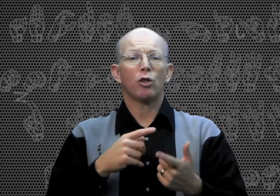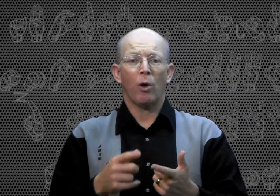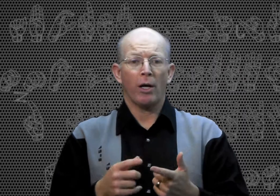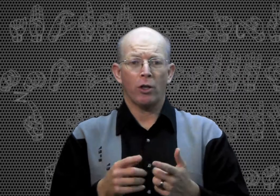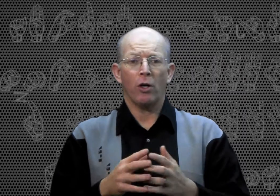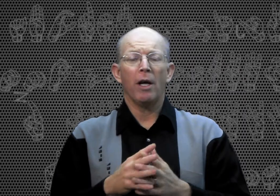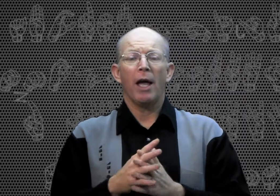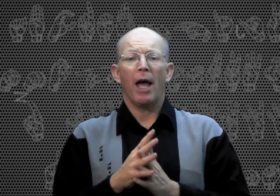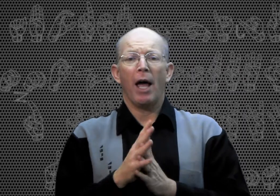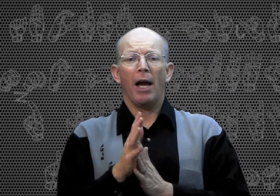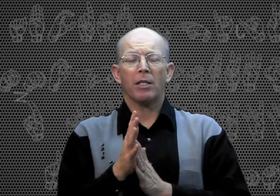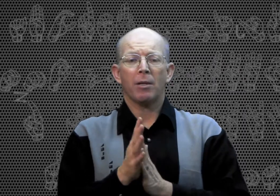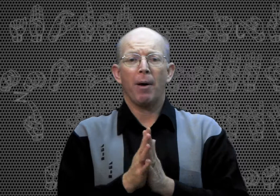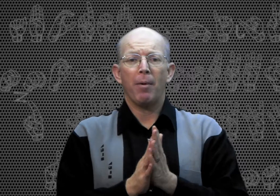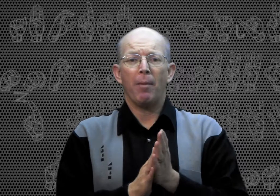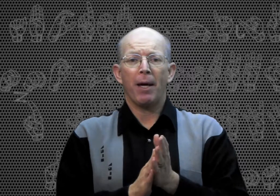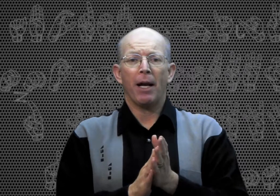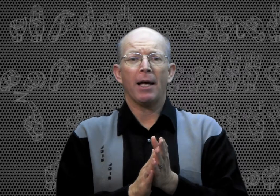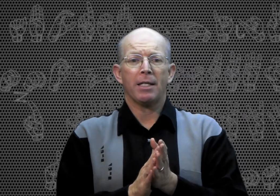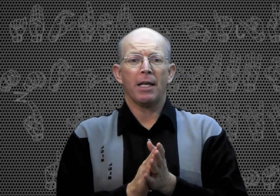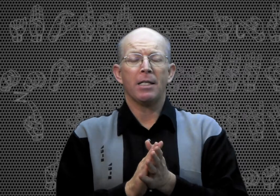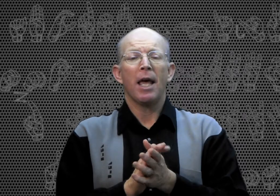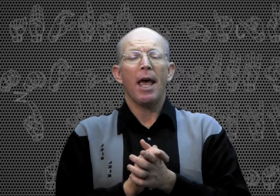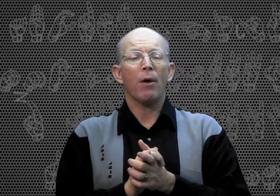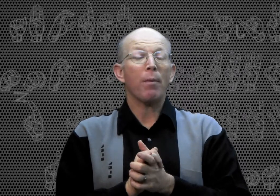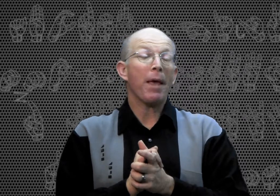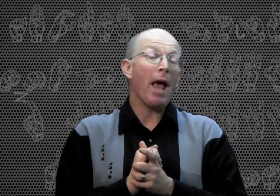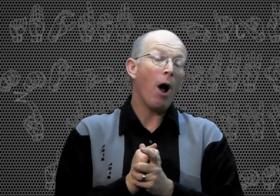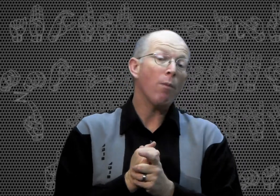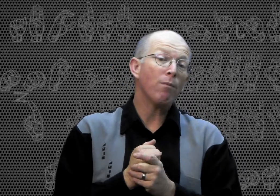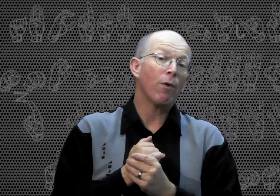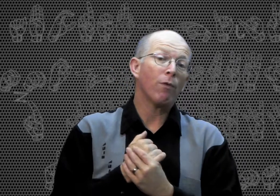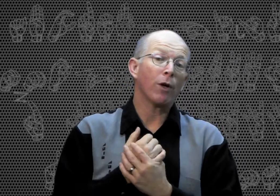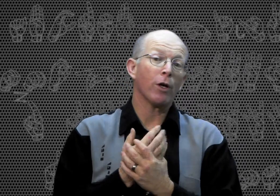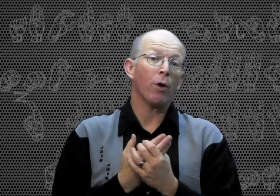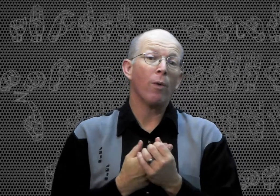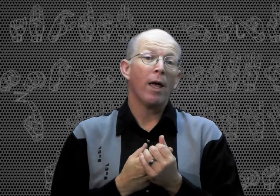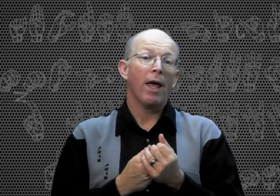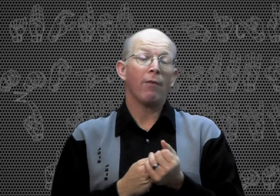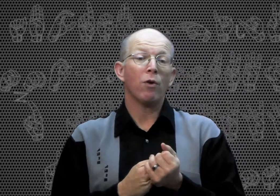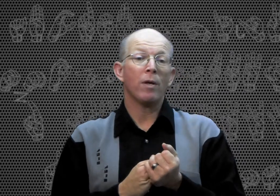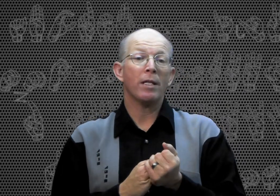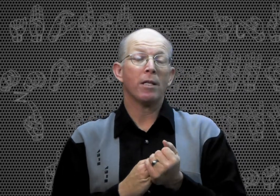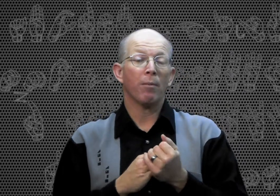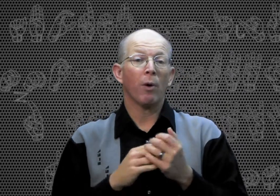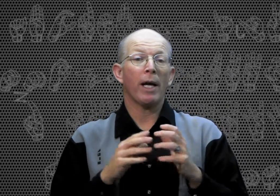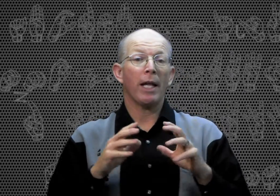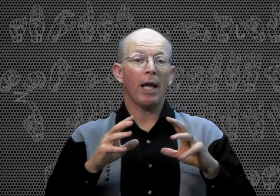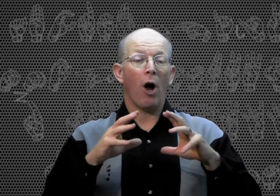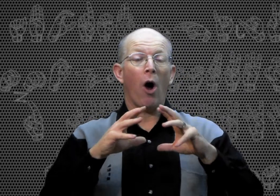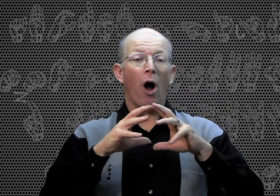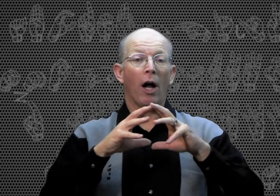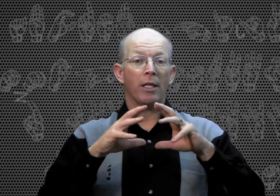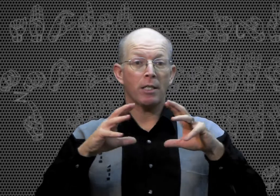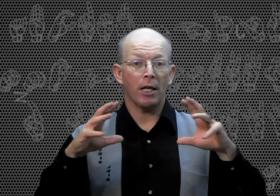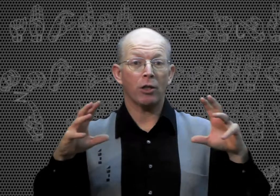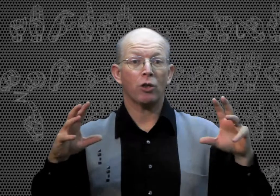structure and some upcoming lessons, and it would be helpful for you if you did some reading on sentence